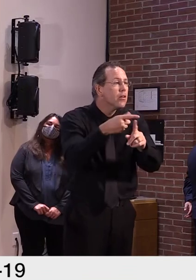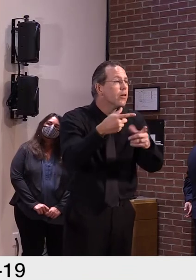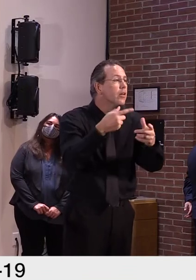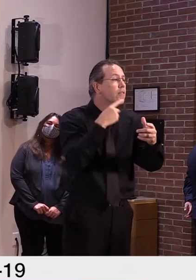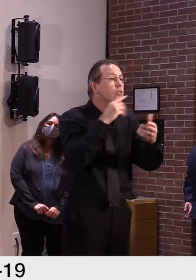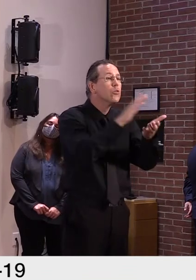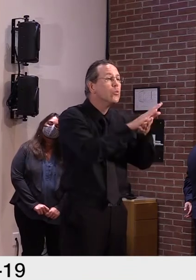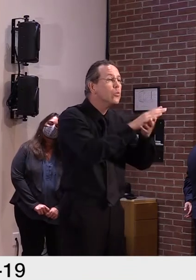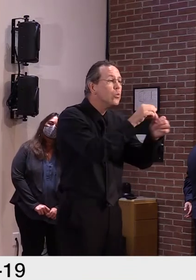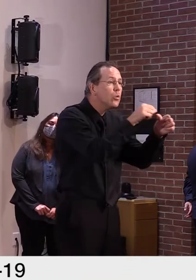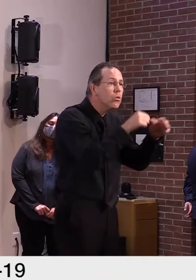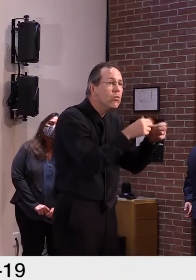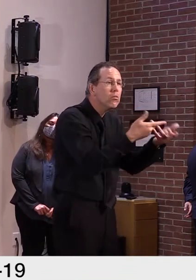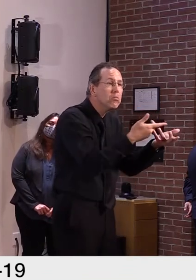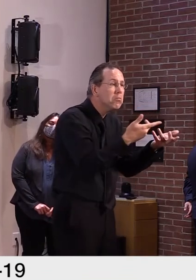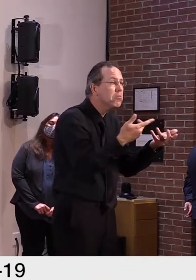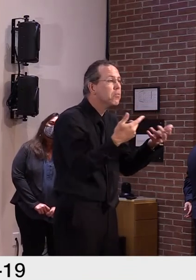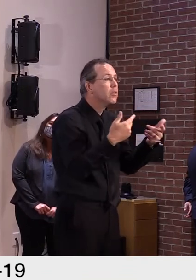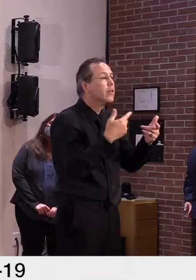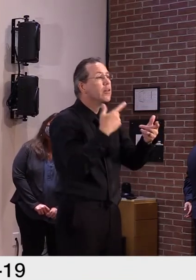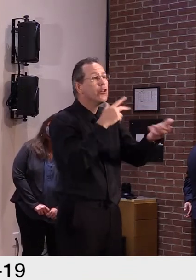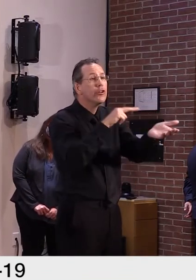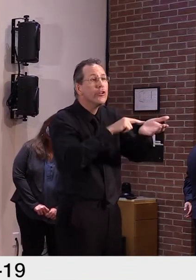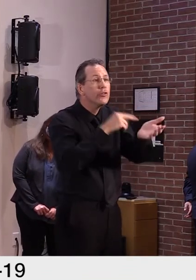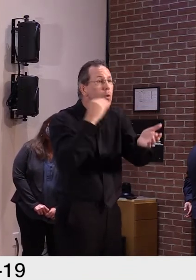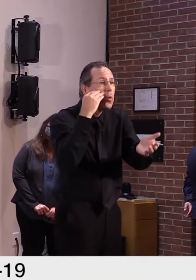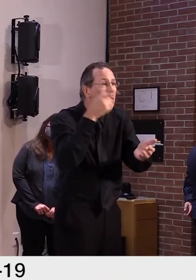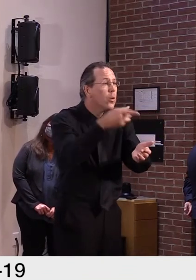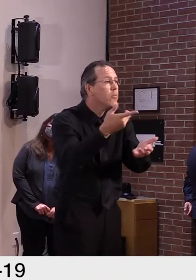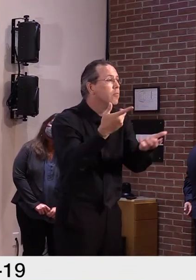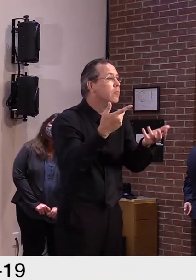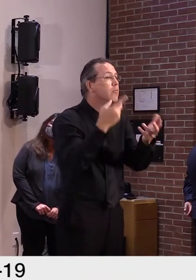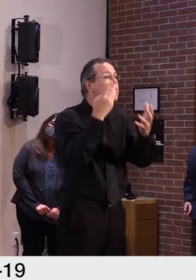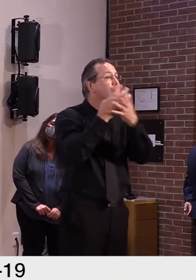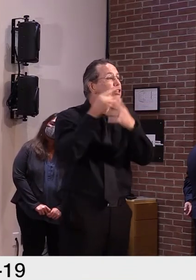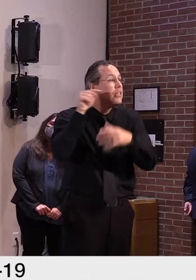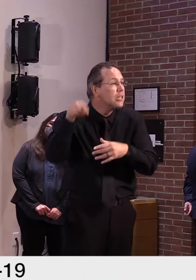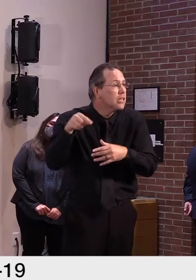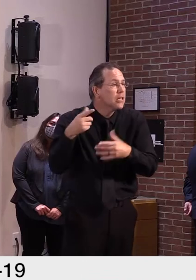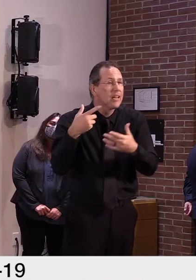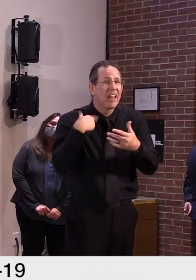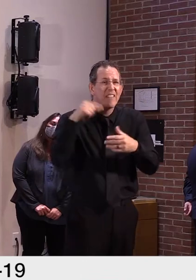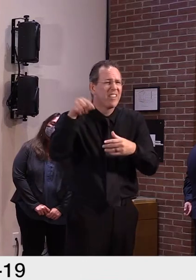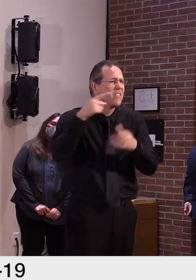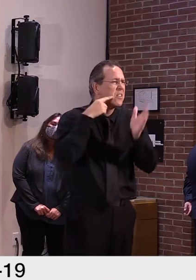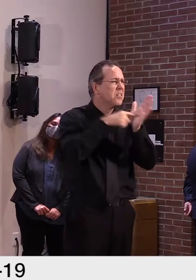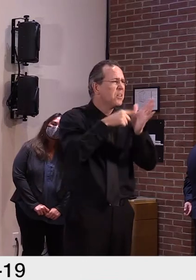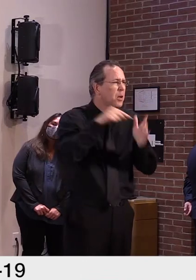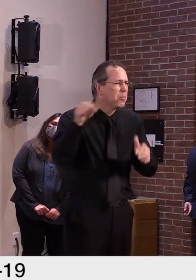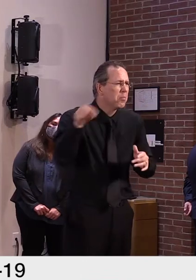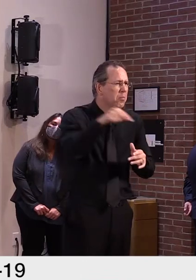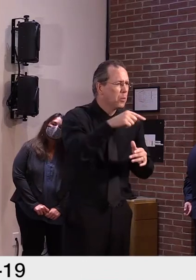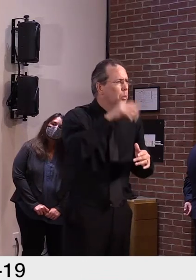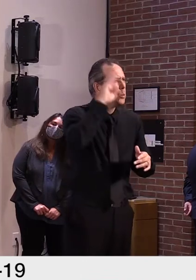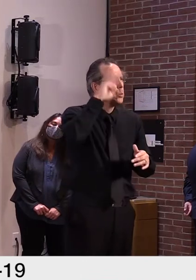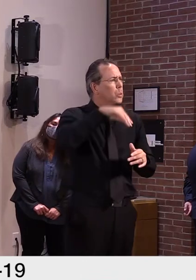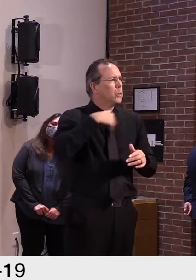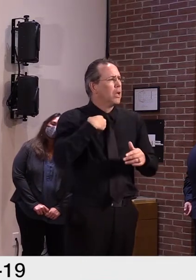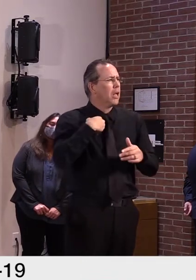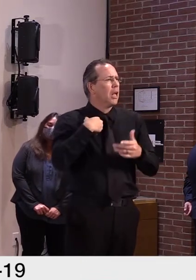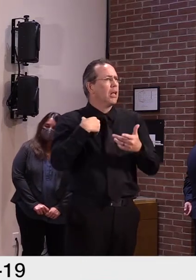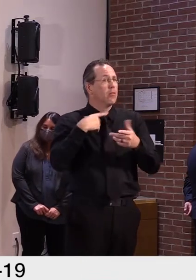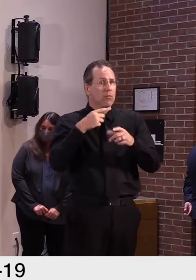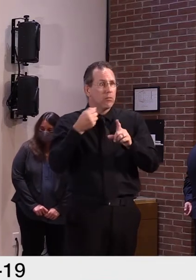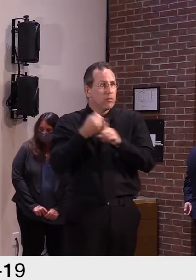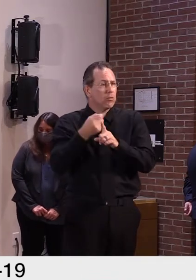or a long-term care facility or correctional facility, we know if those people have actually come back to work, as